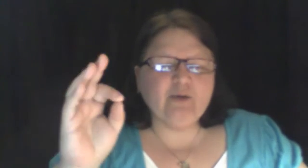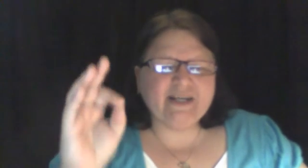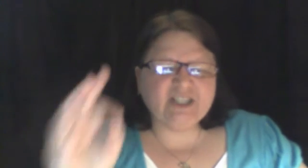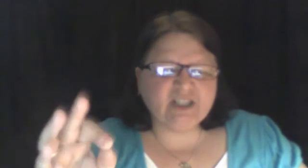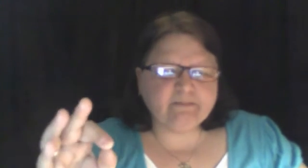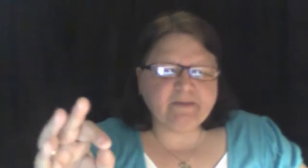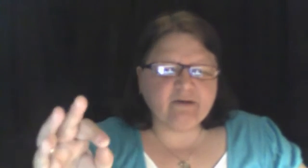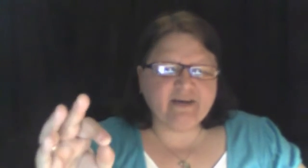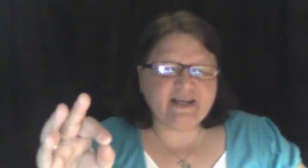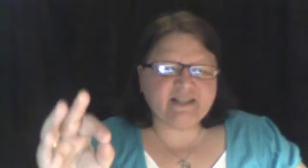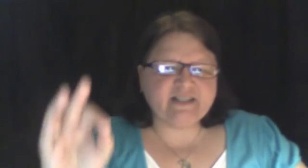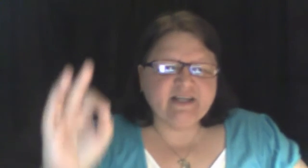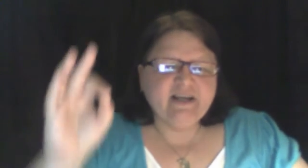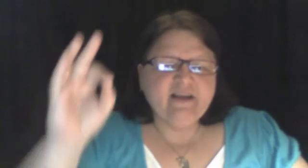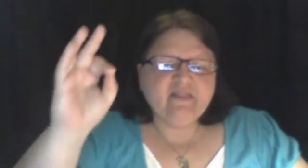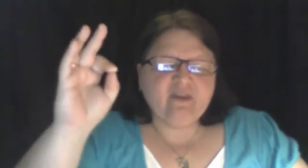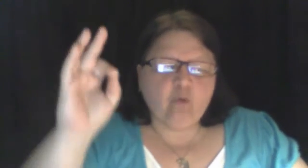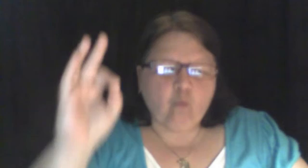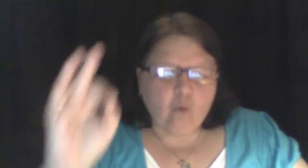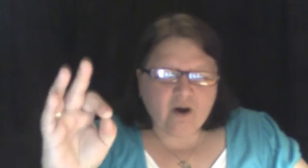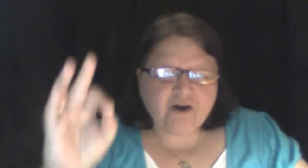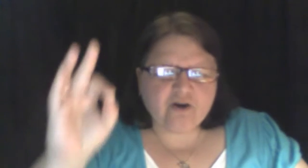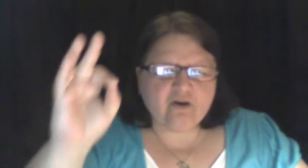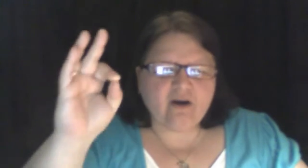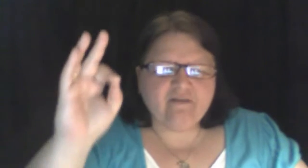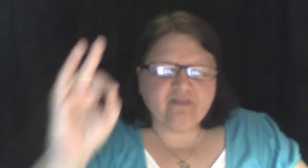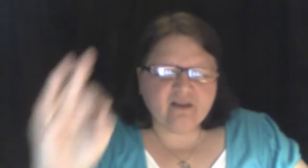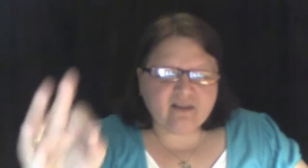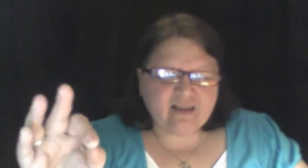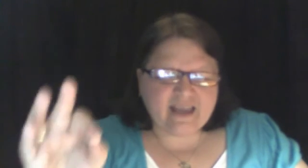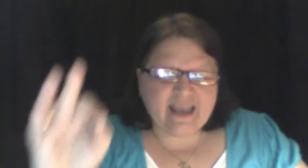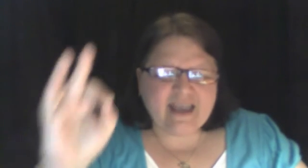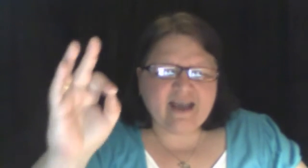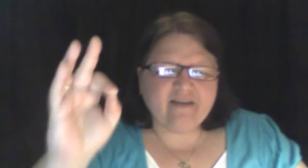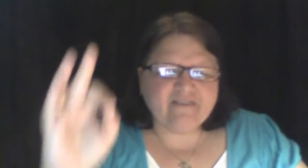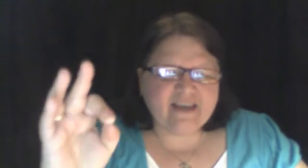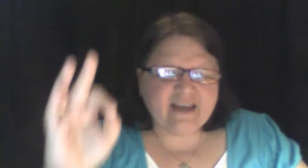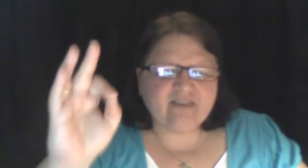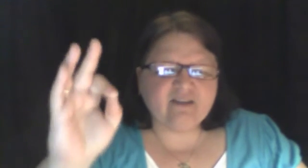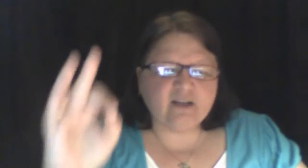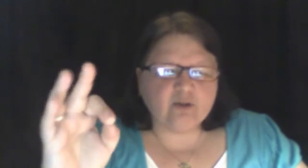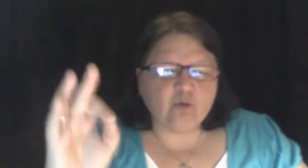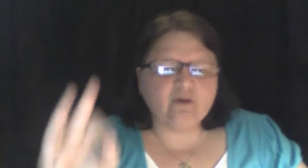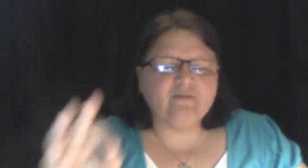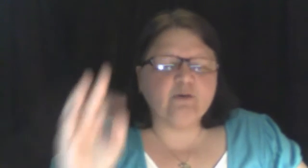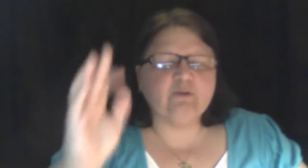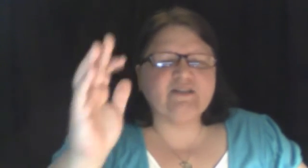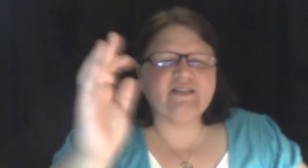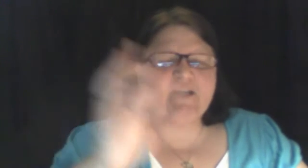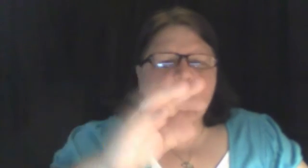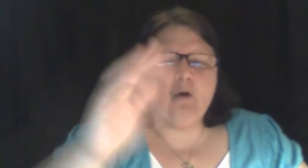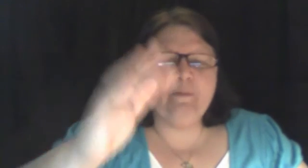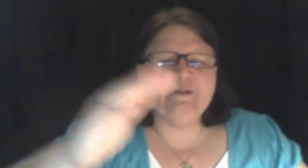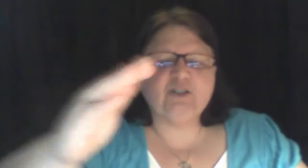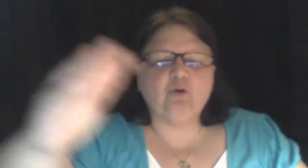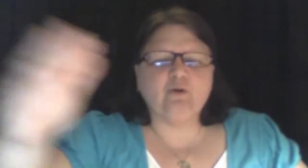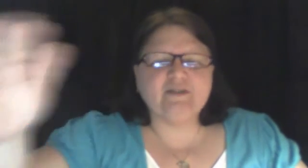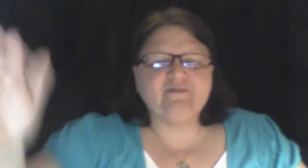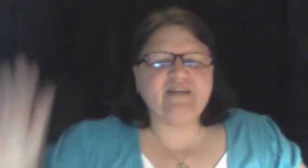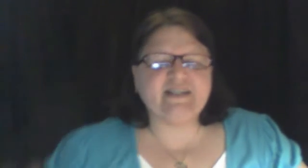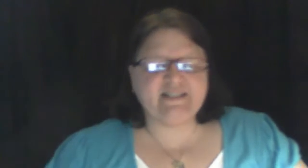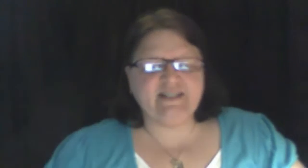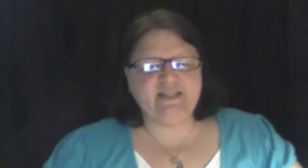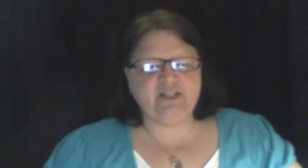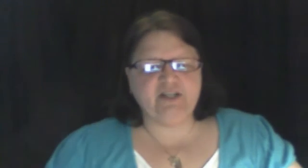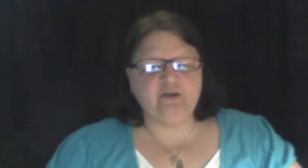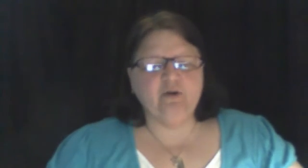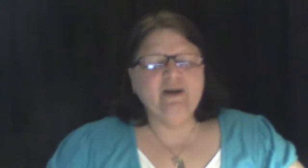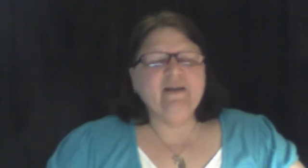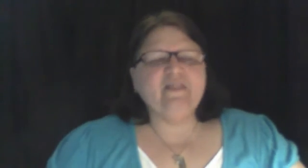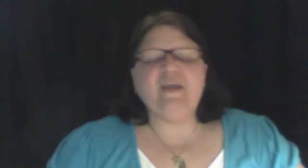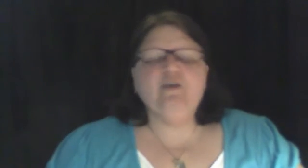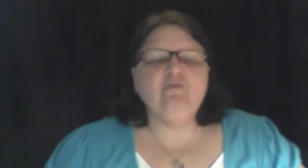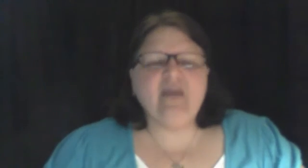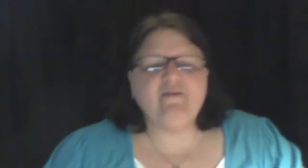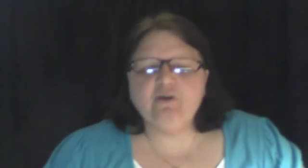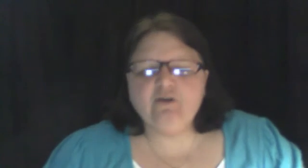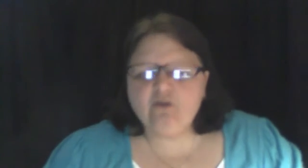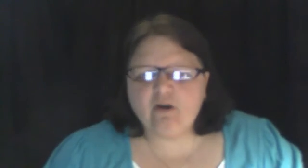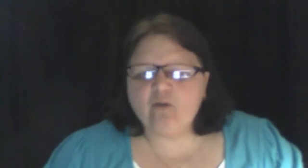experience the wonder of the King of Kings and the Lord of Lords as he opens doors of destiny to you that you never knew you could